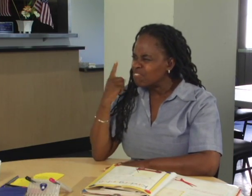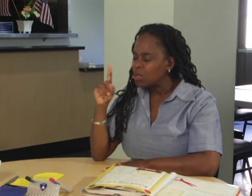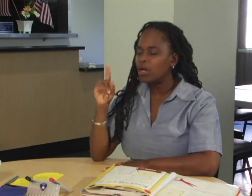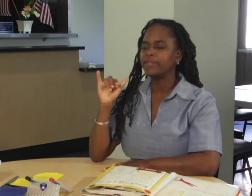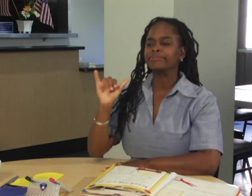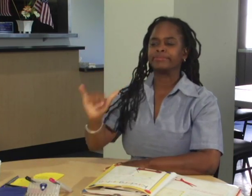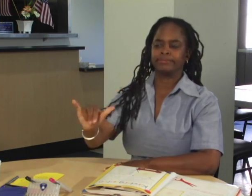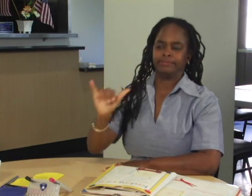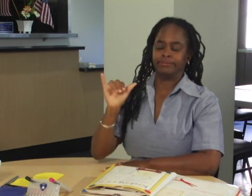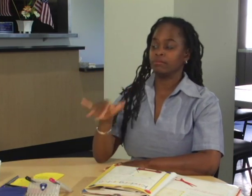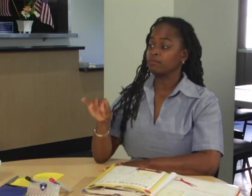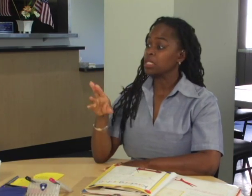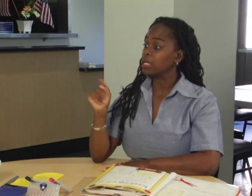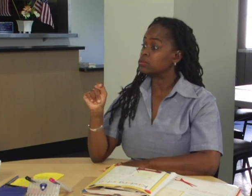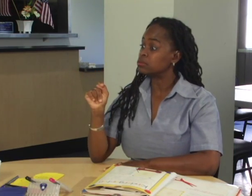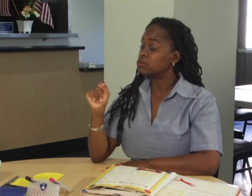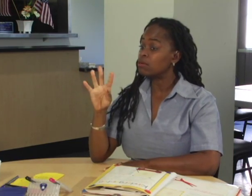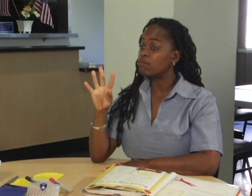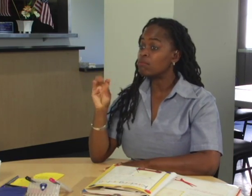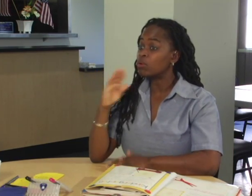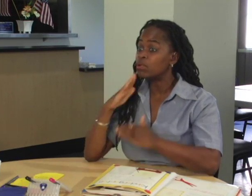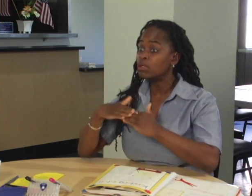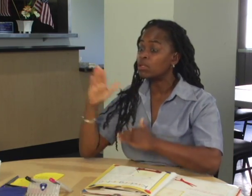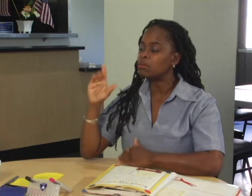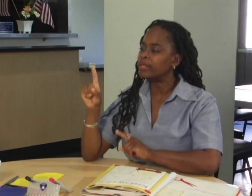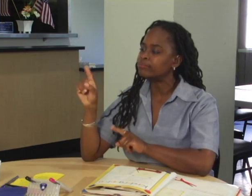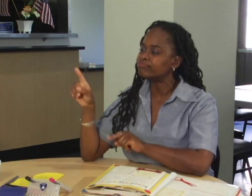If you're 40 years old or older, you should go every year.